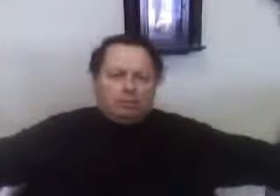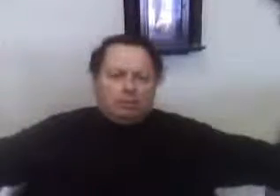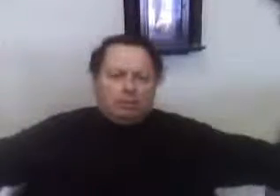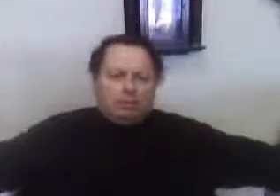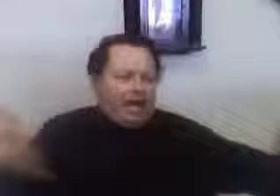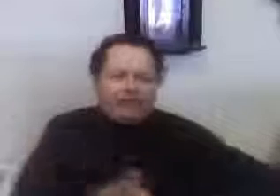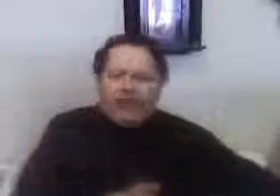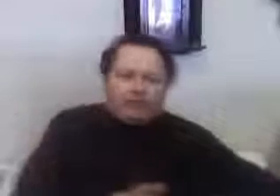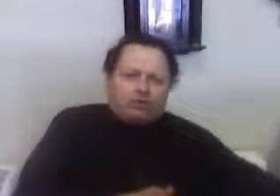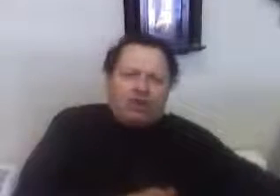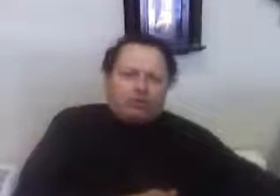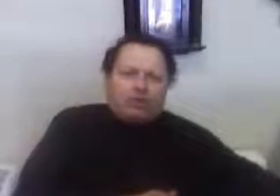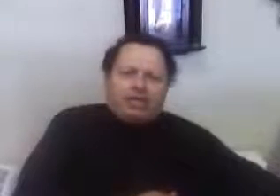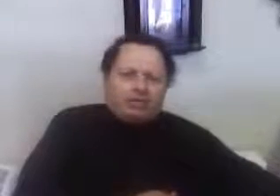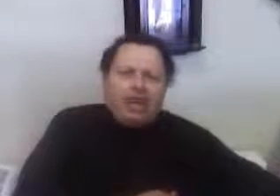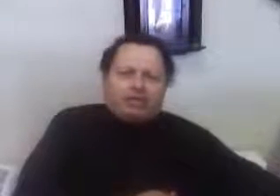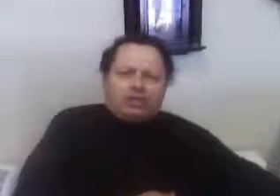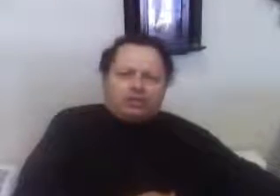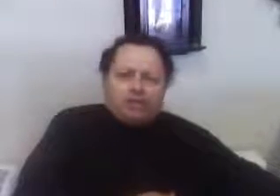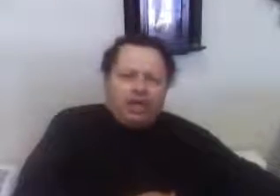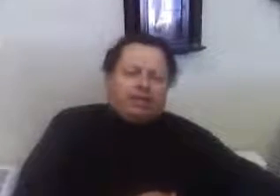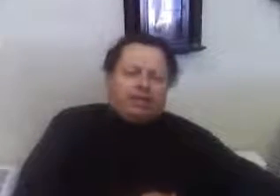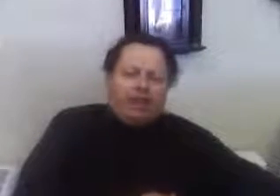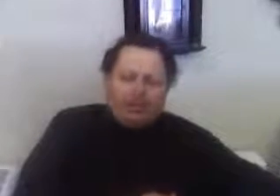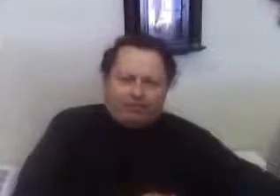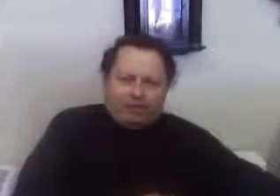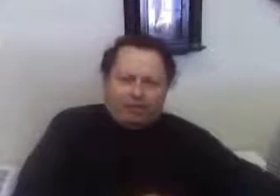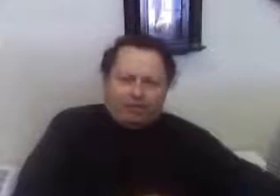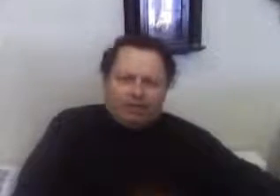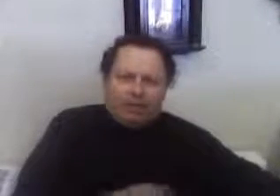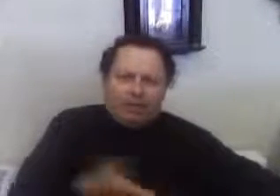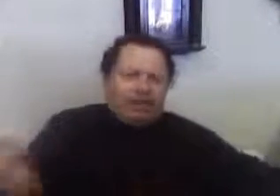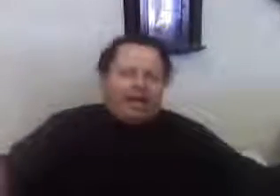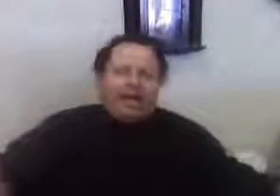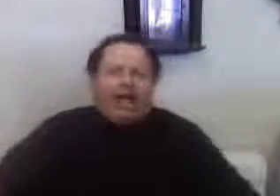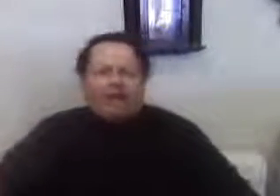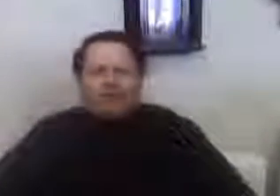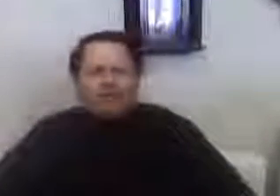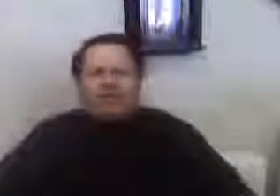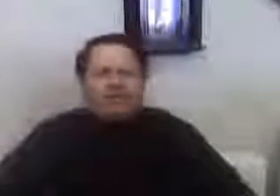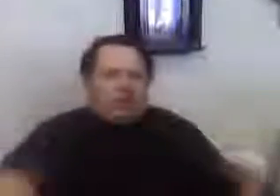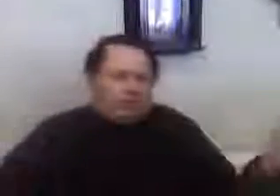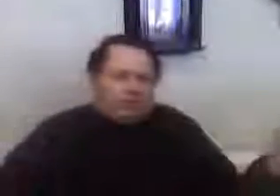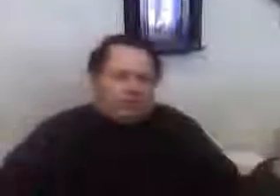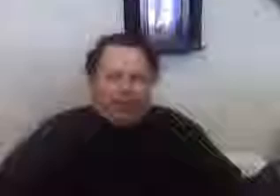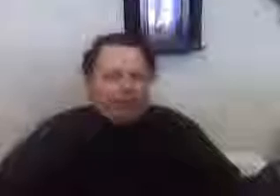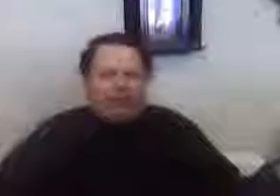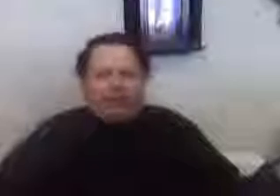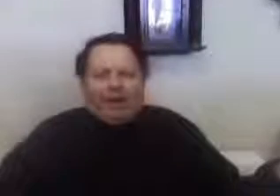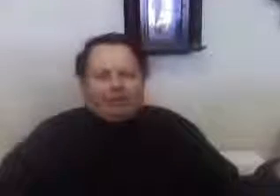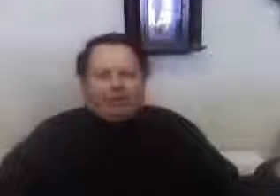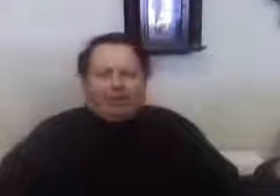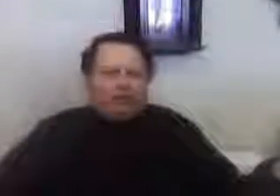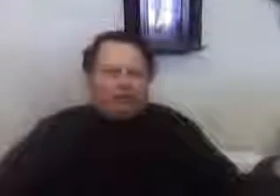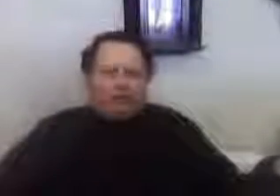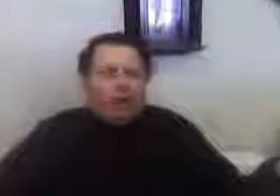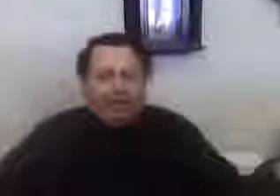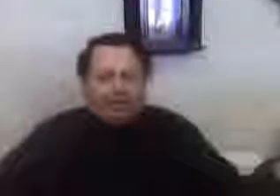You got a federal government that lies to you daily about everything. You got a Congress that's only bickering about the political parties.